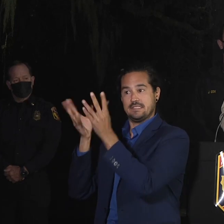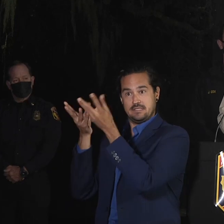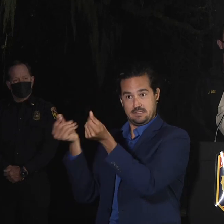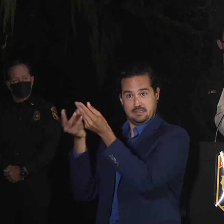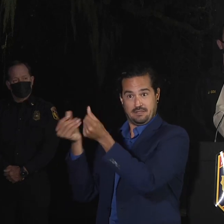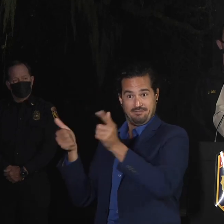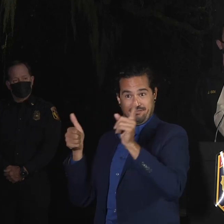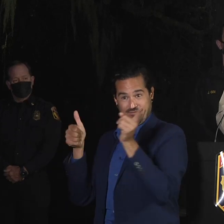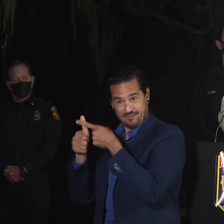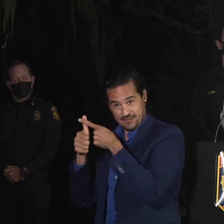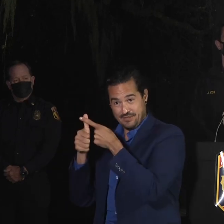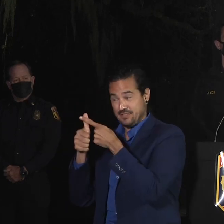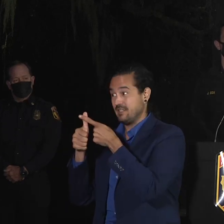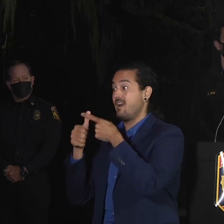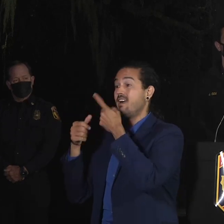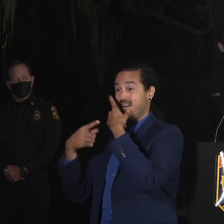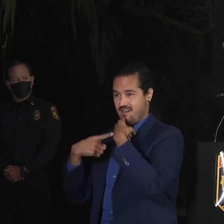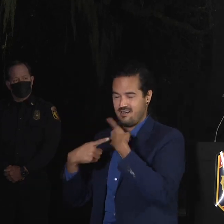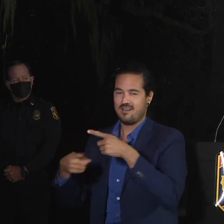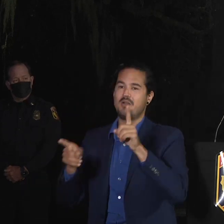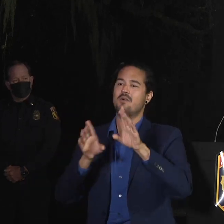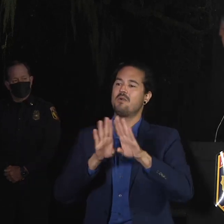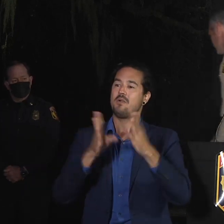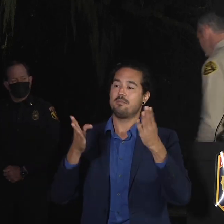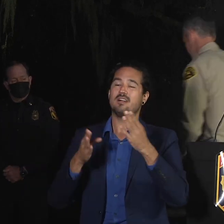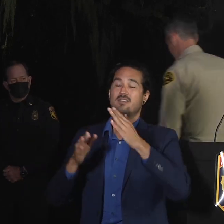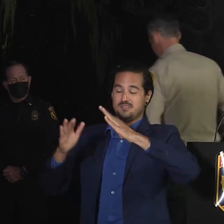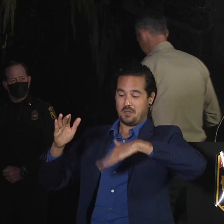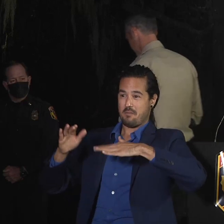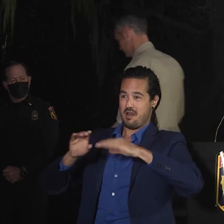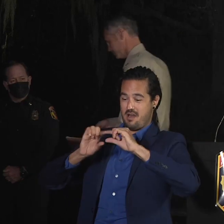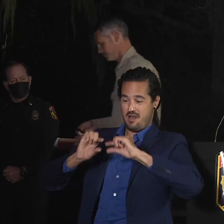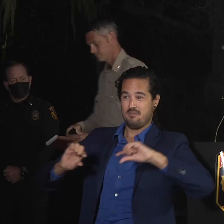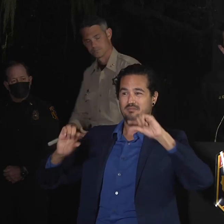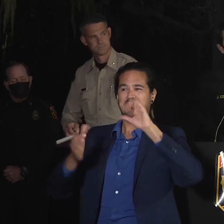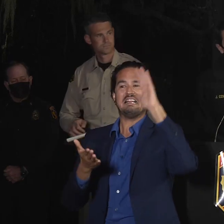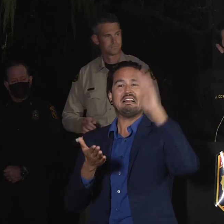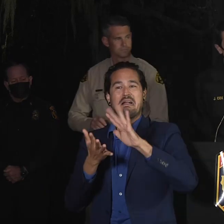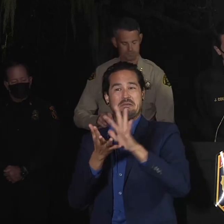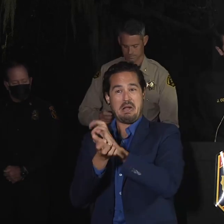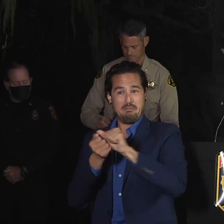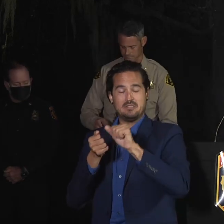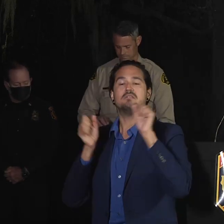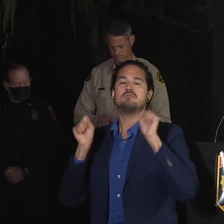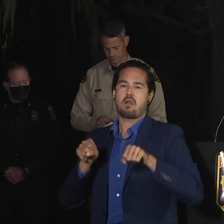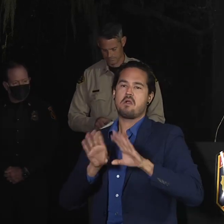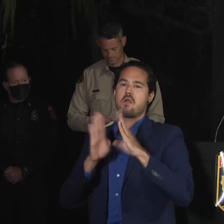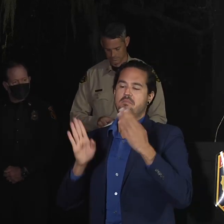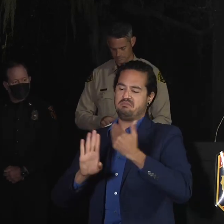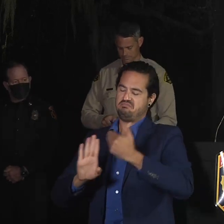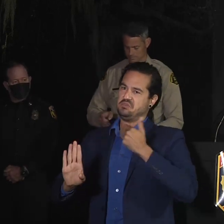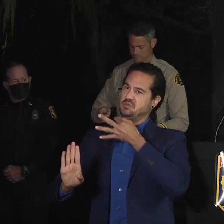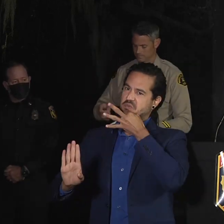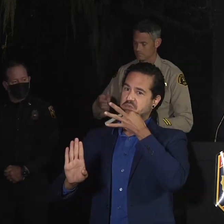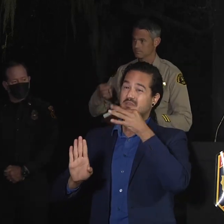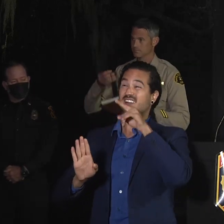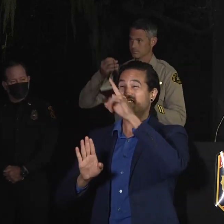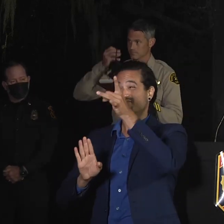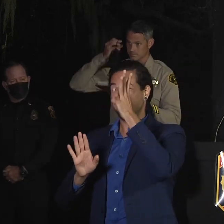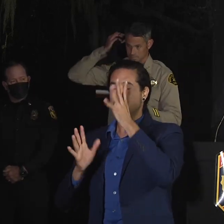This is another question, I guess, for one of these other gentlemen. In terms of weather now, I mean, we've been having great luck with the weather.